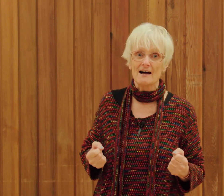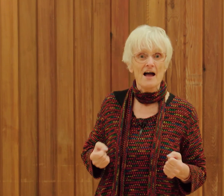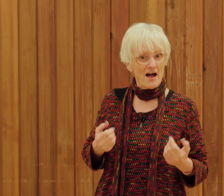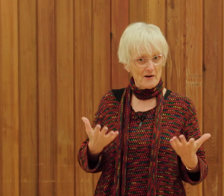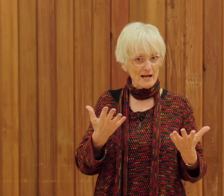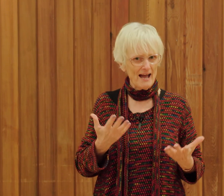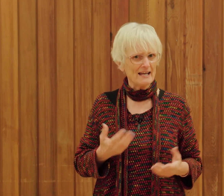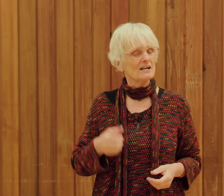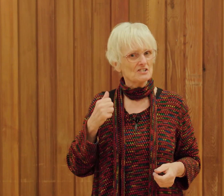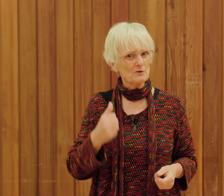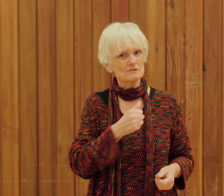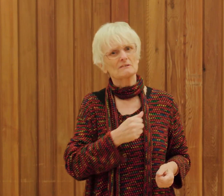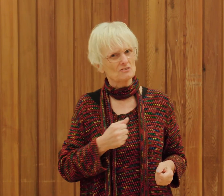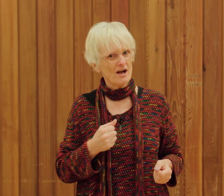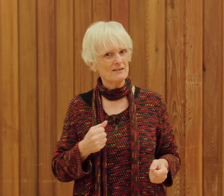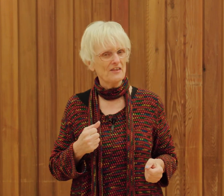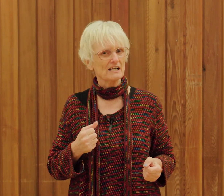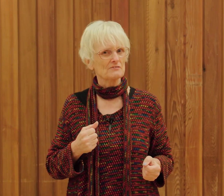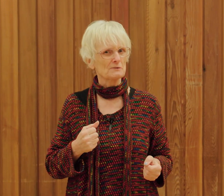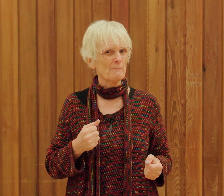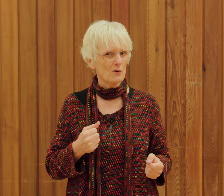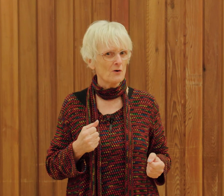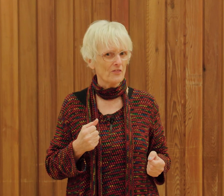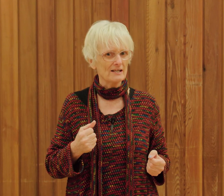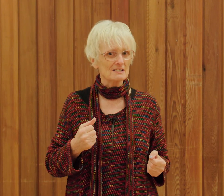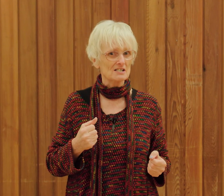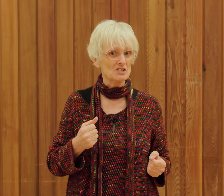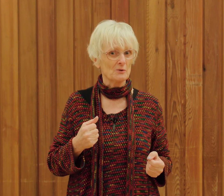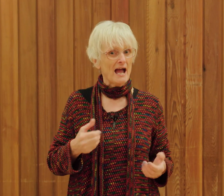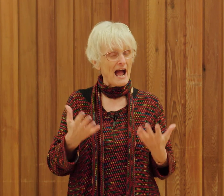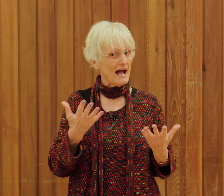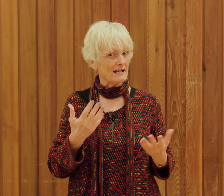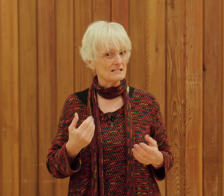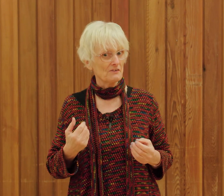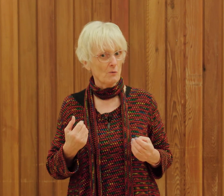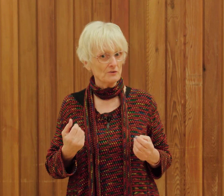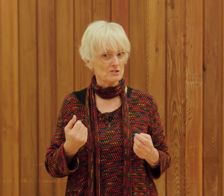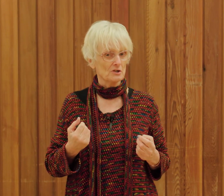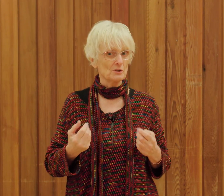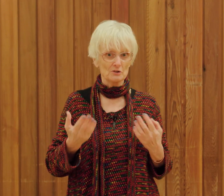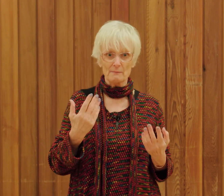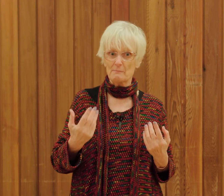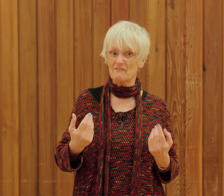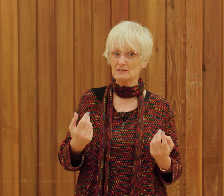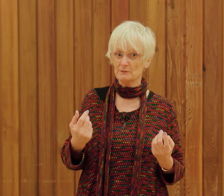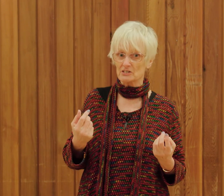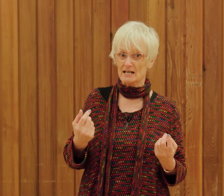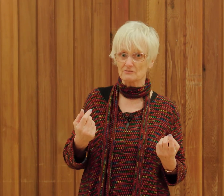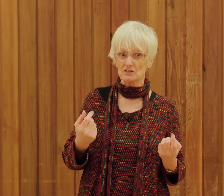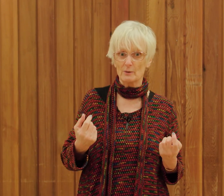okay so try and think of some more things to do and if you want to you could maybe film yourself doing